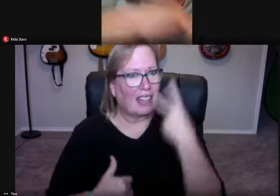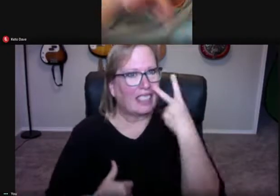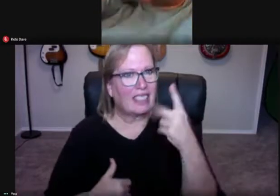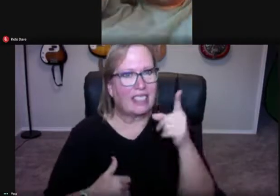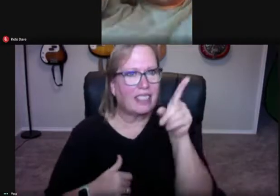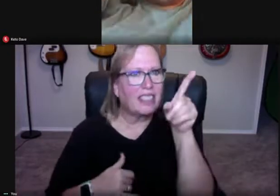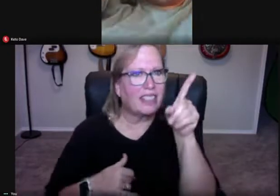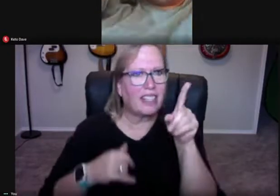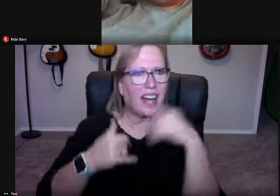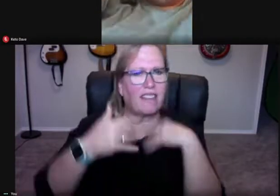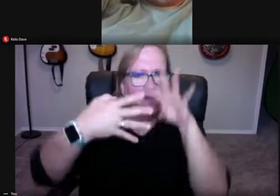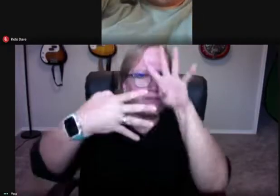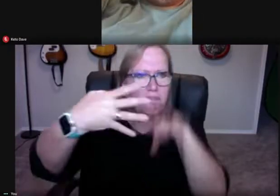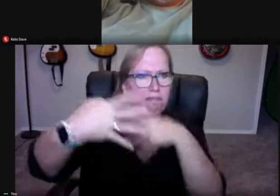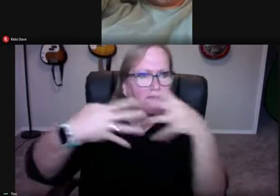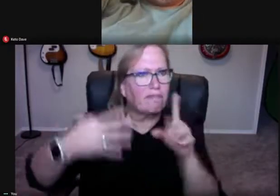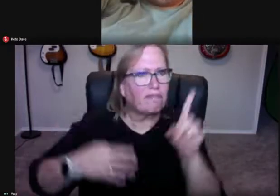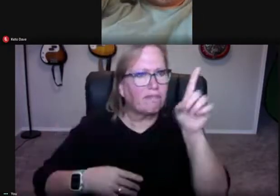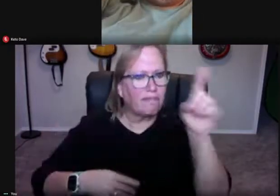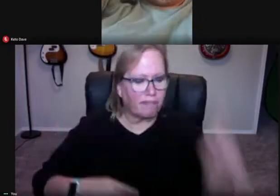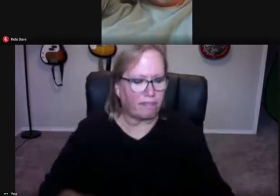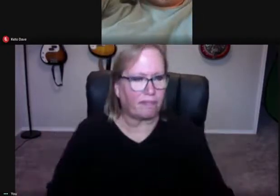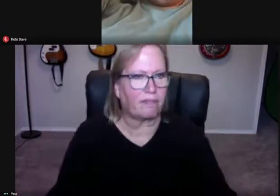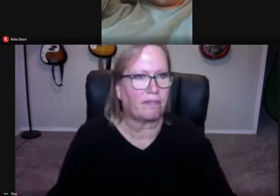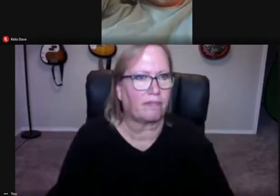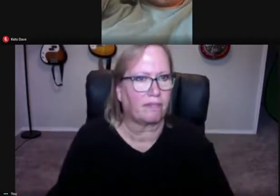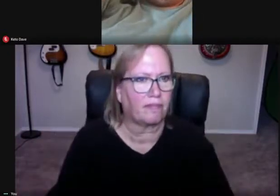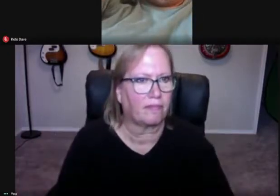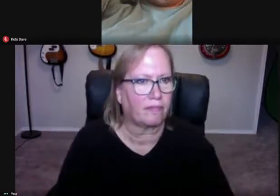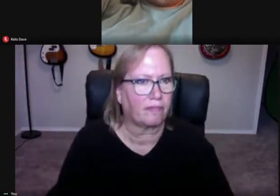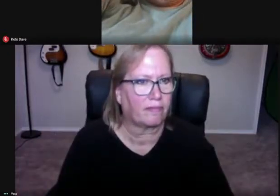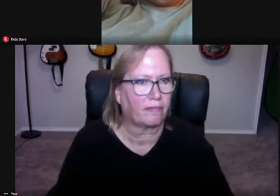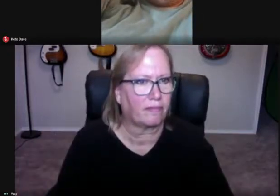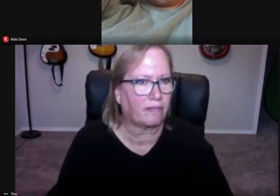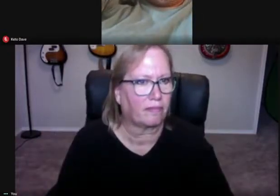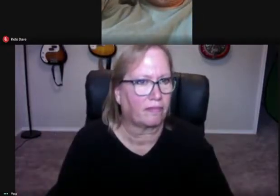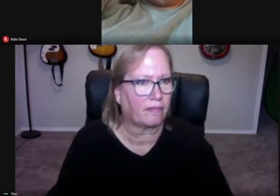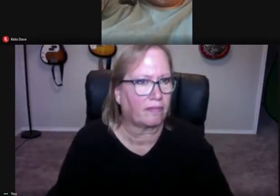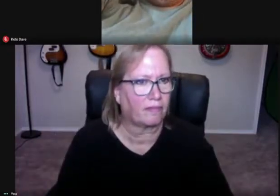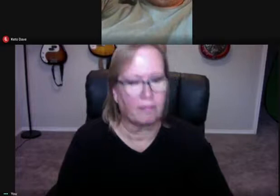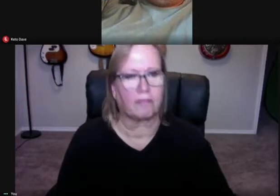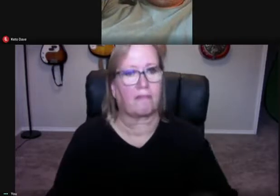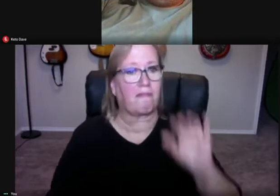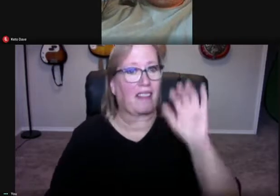So if you'll notice, now I can see that I have the grid view up here.